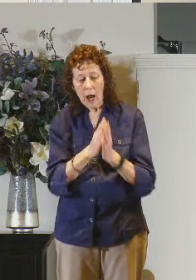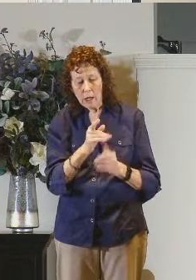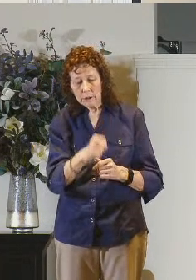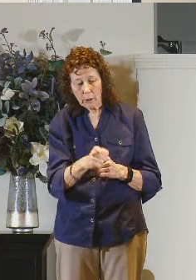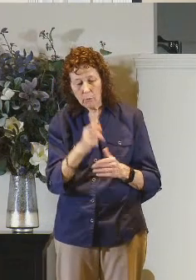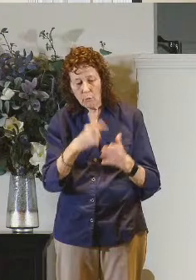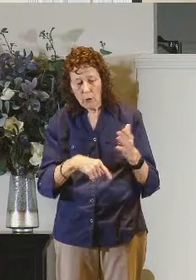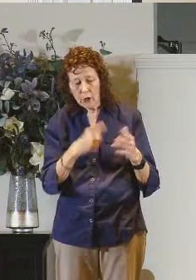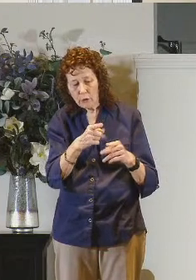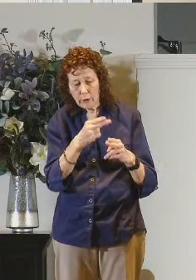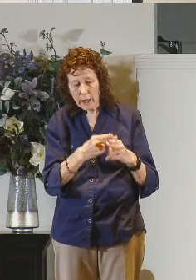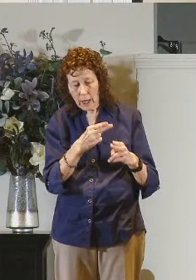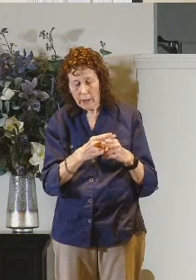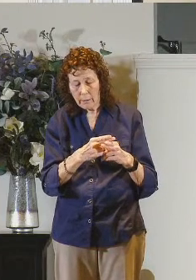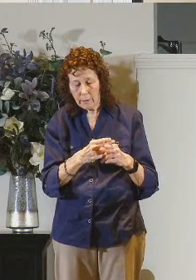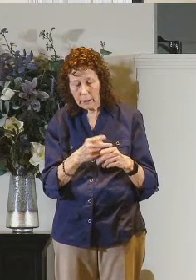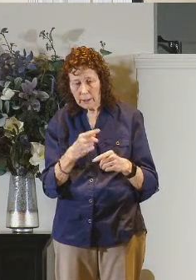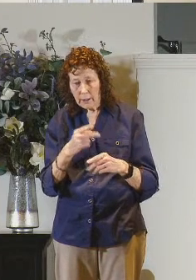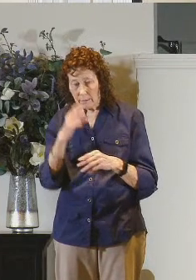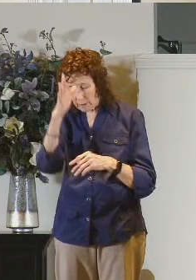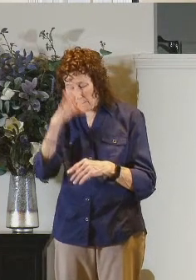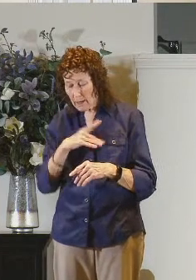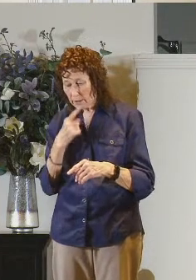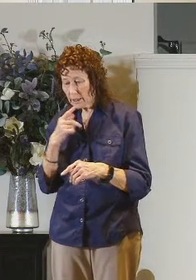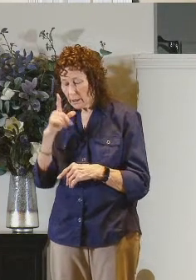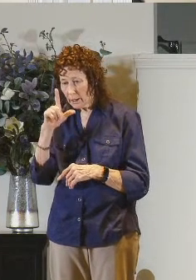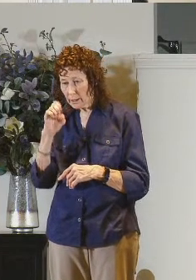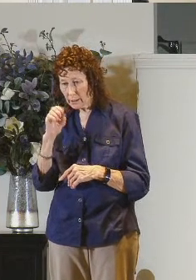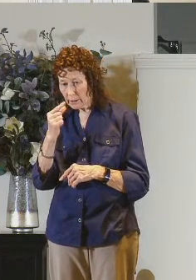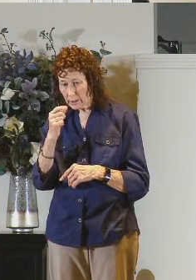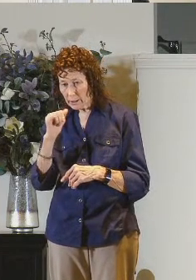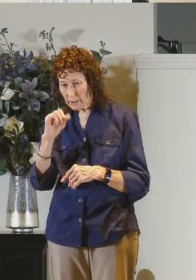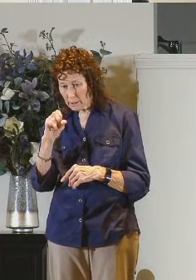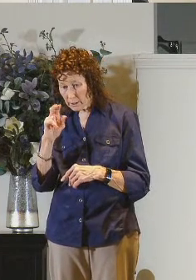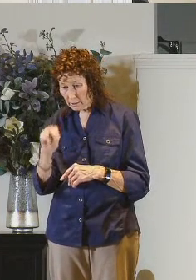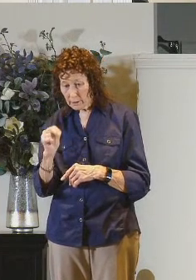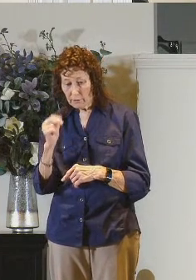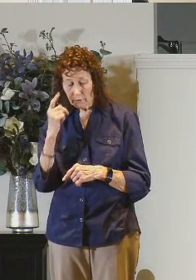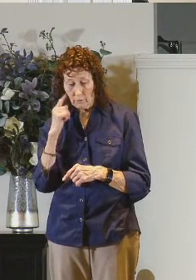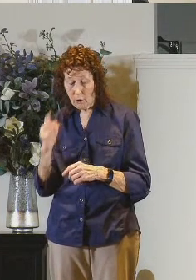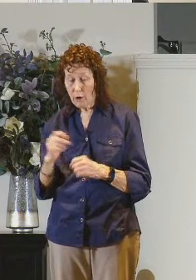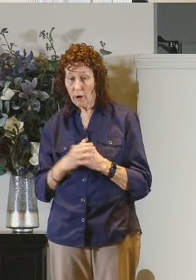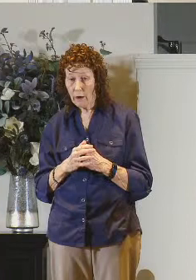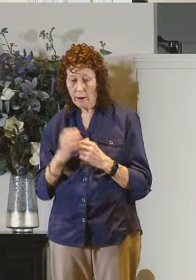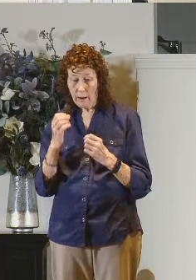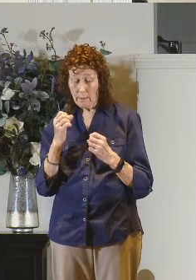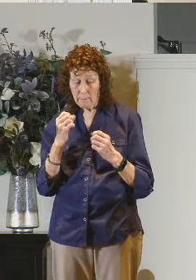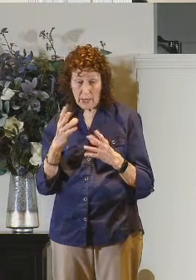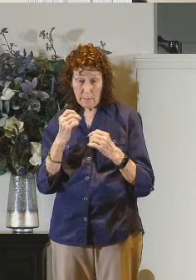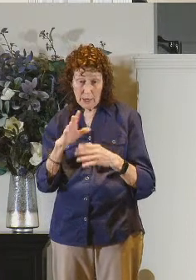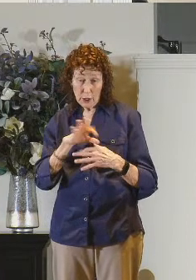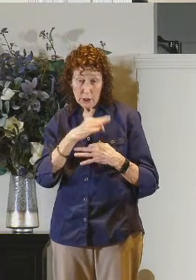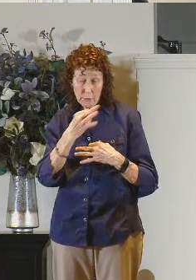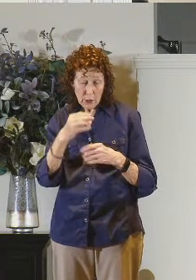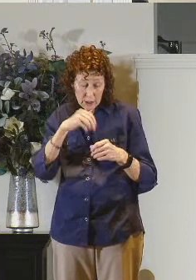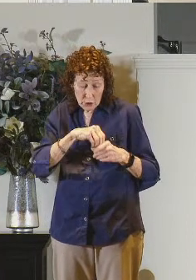what is your name and he replied my name is legion for we for for we are many